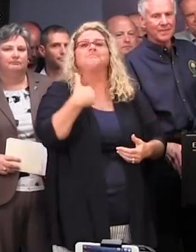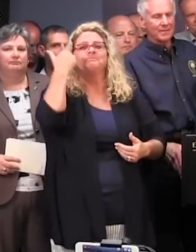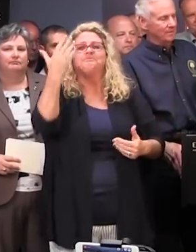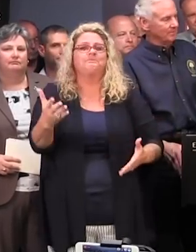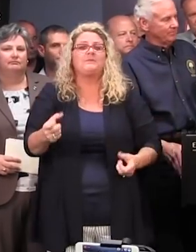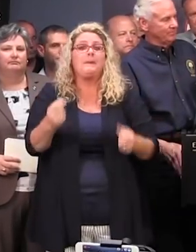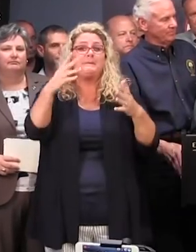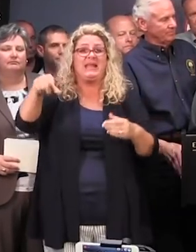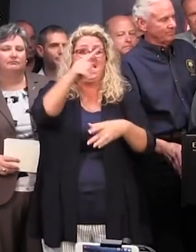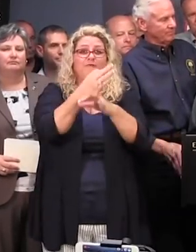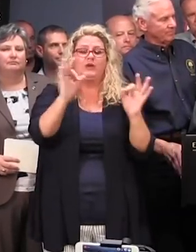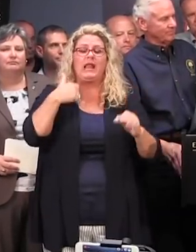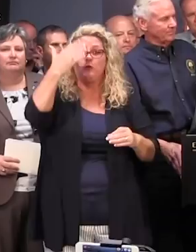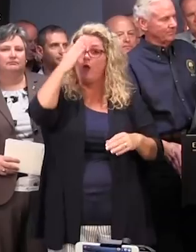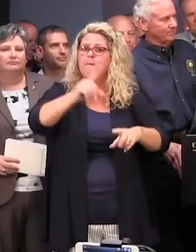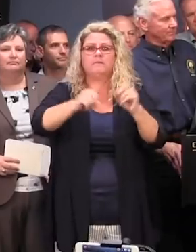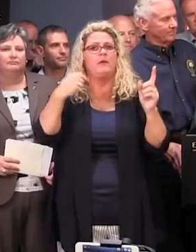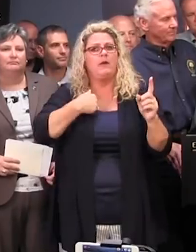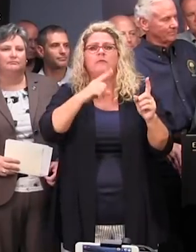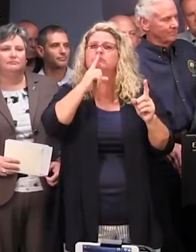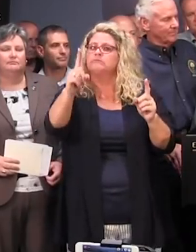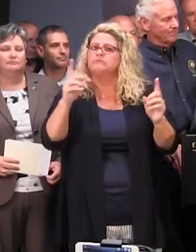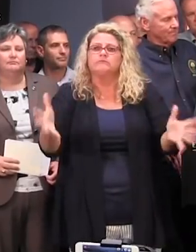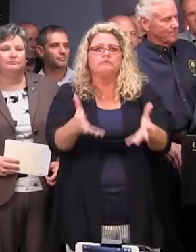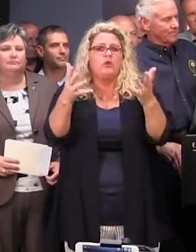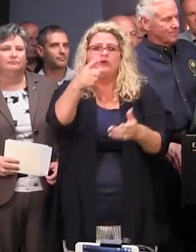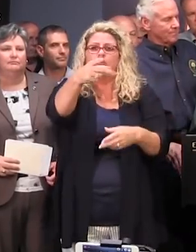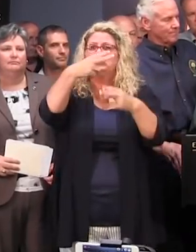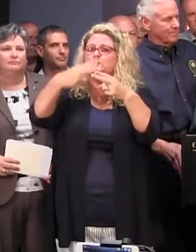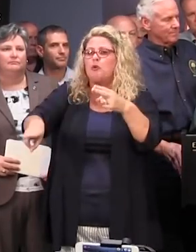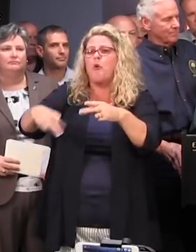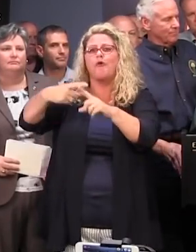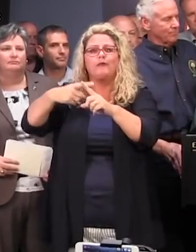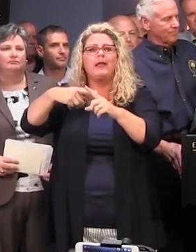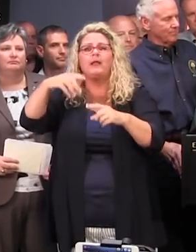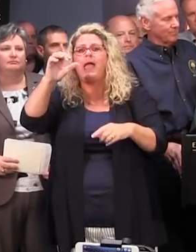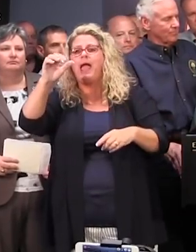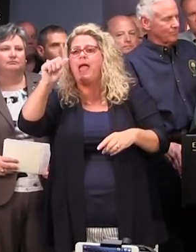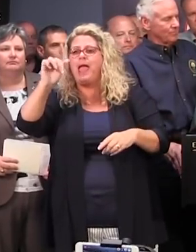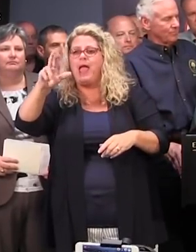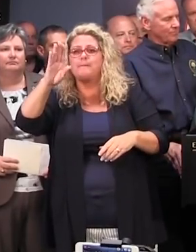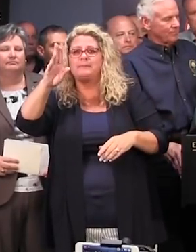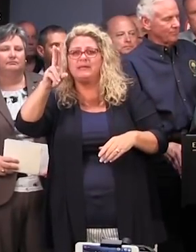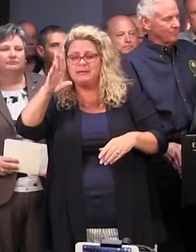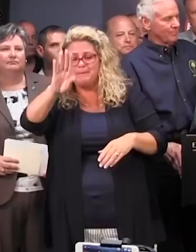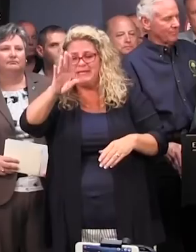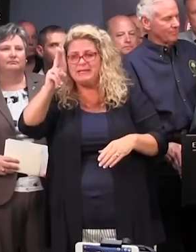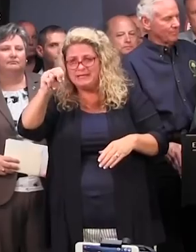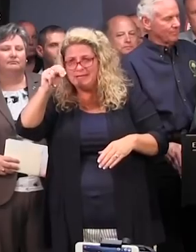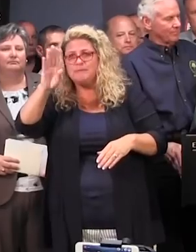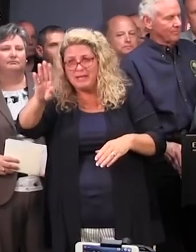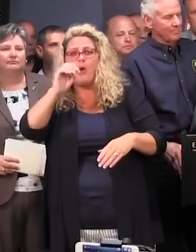not sure how many are offering free places. But I would encourage everyone, whether your preference is short-term rental such as Airbnb or HomeAway, whether your preference is a